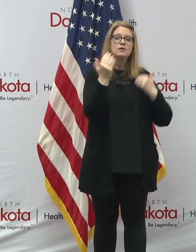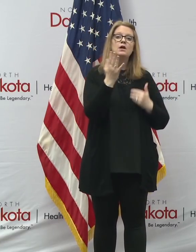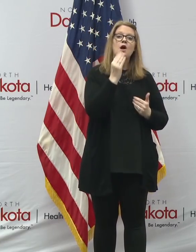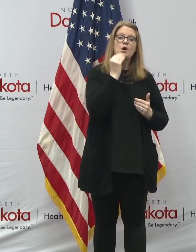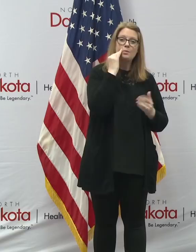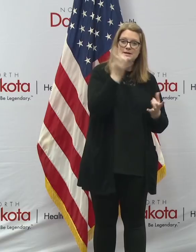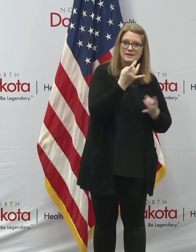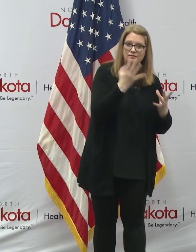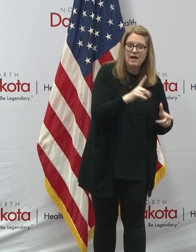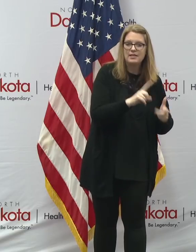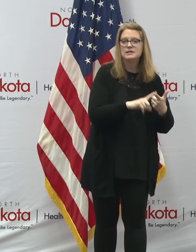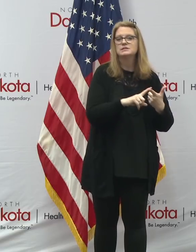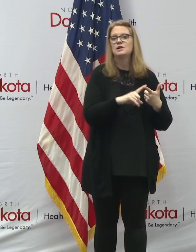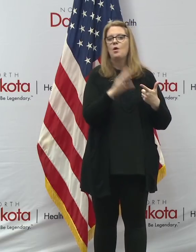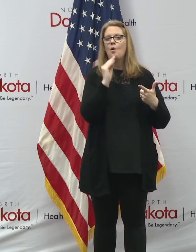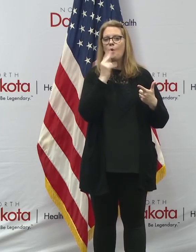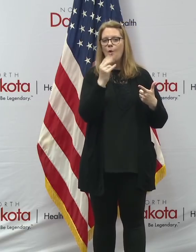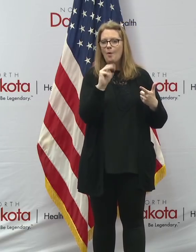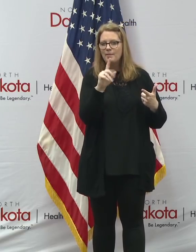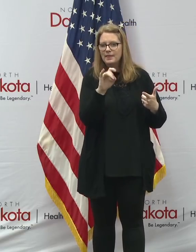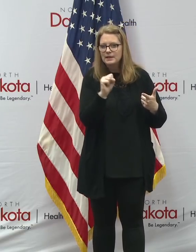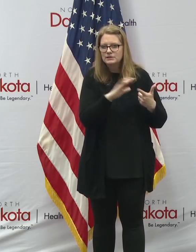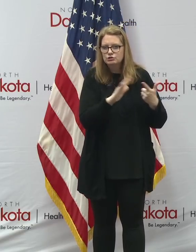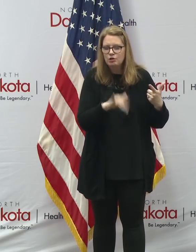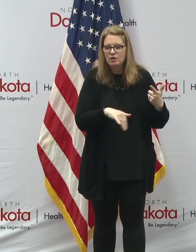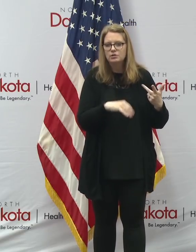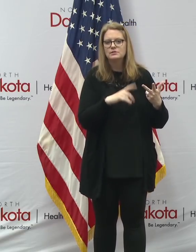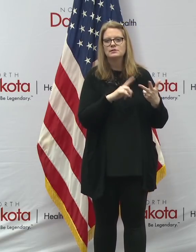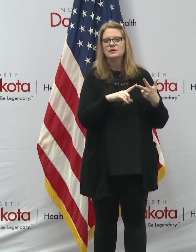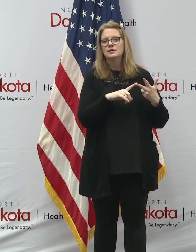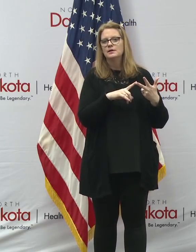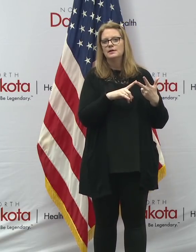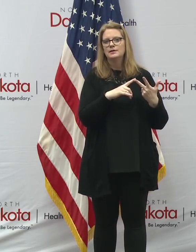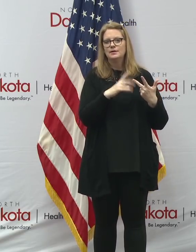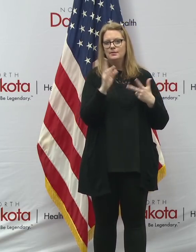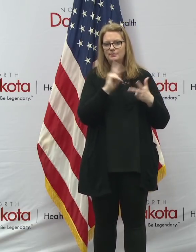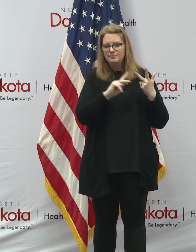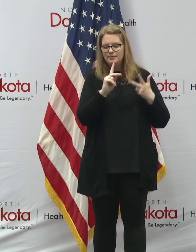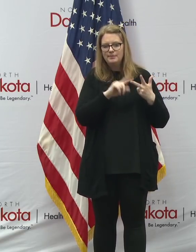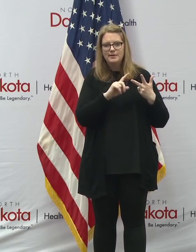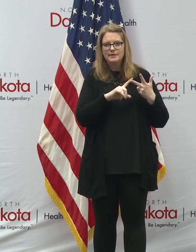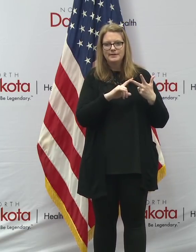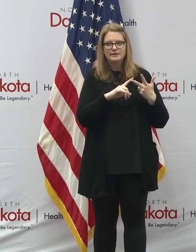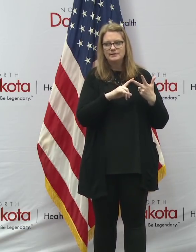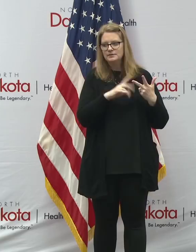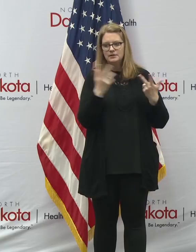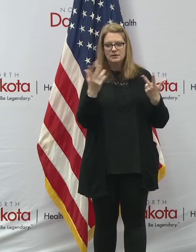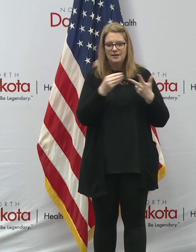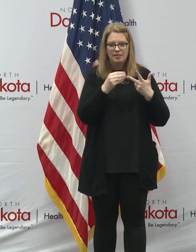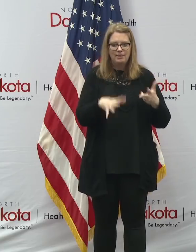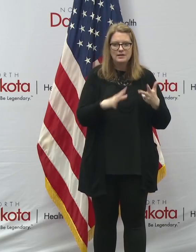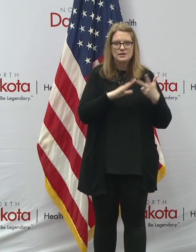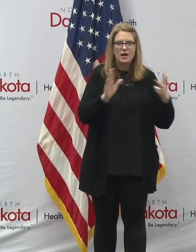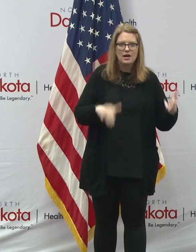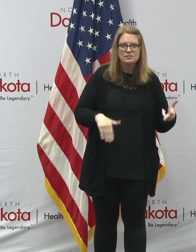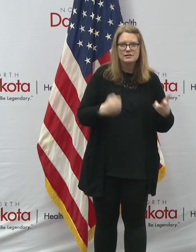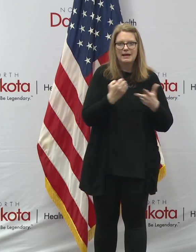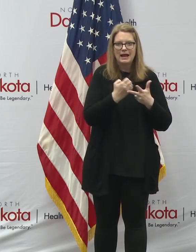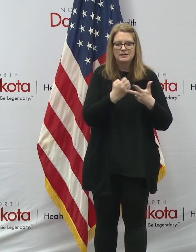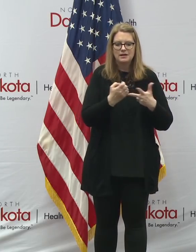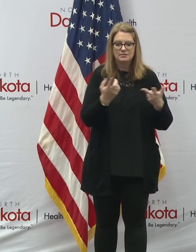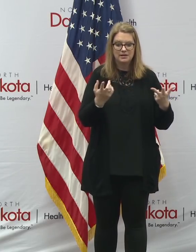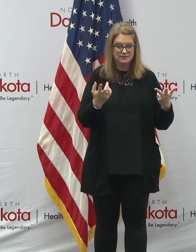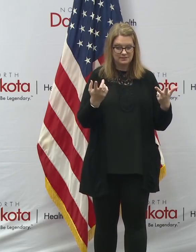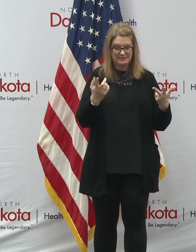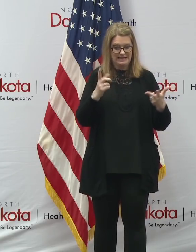shelters, our homeless shelters, places where people might seek refuge when they've lost their housing due to economic hardship.